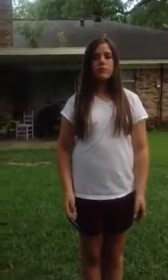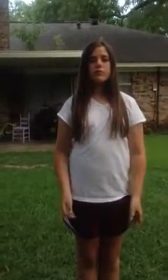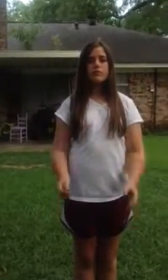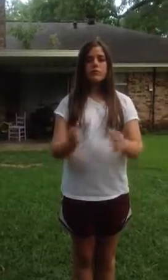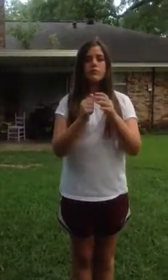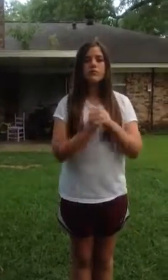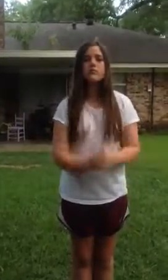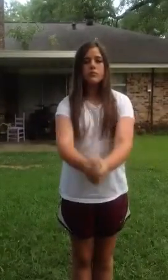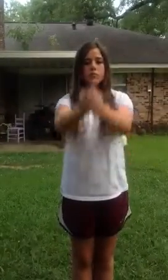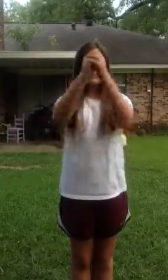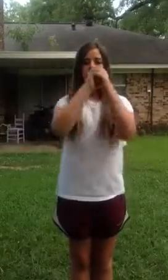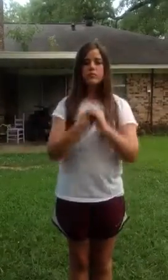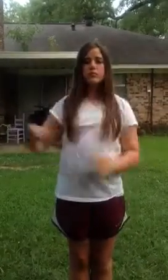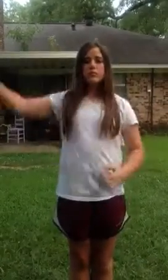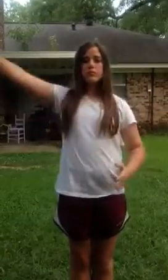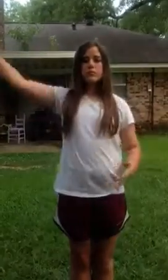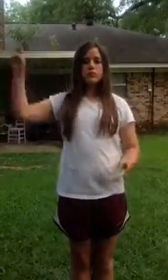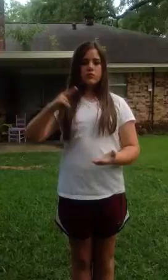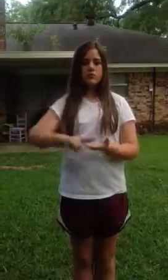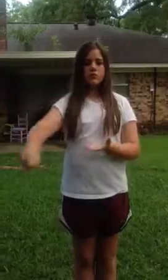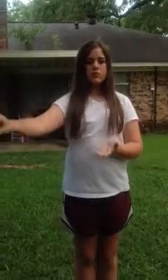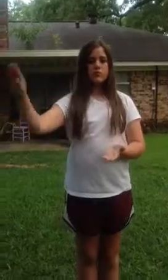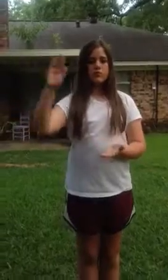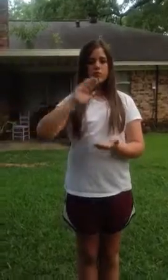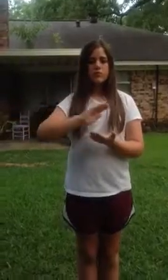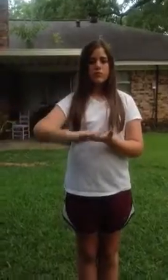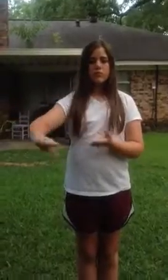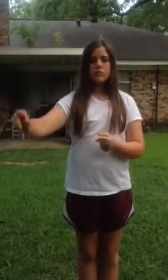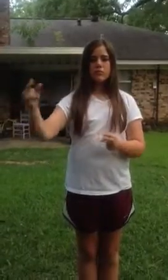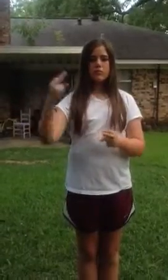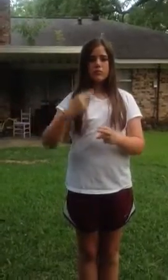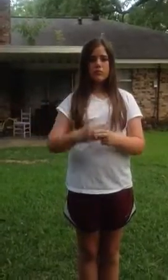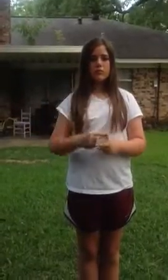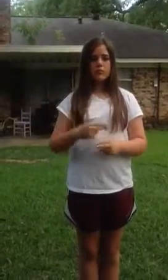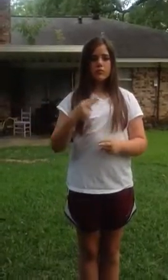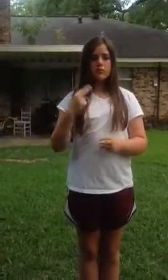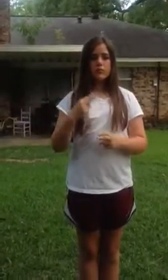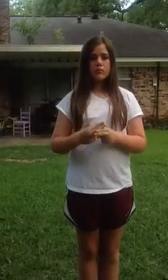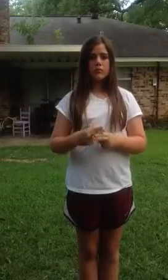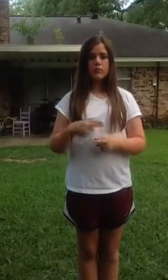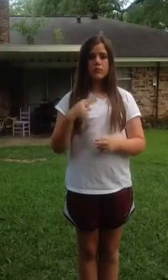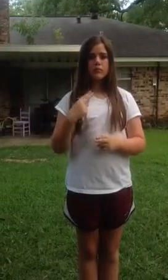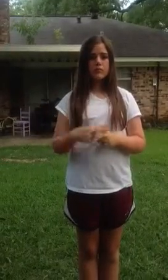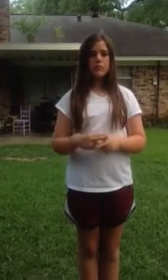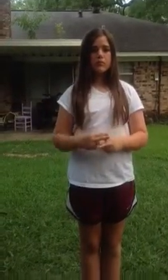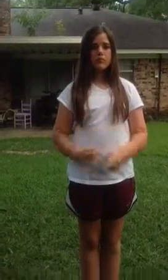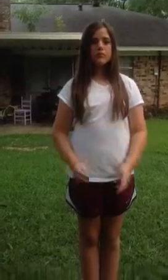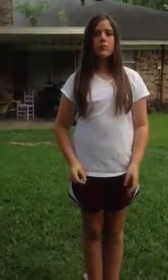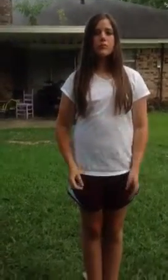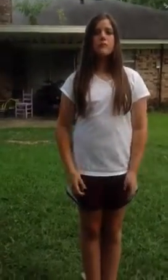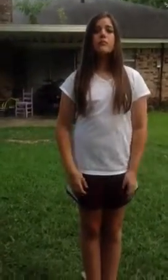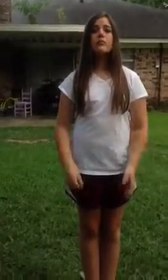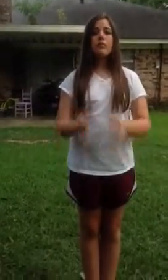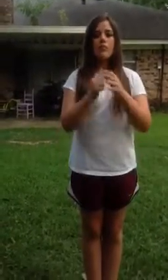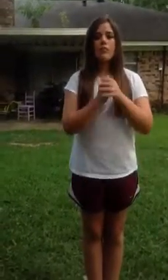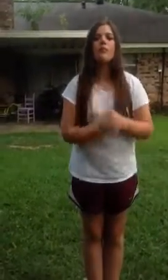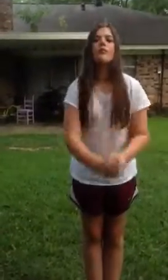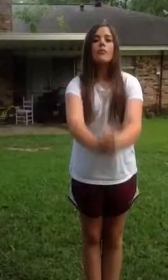I'll worship Your holy name For I'll